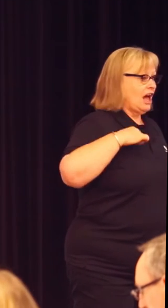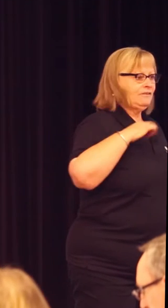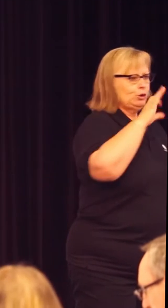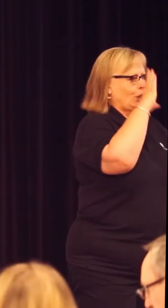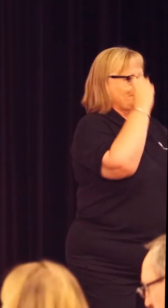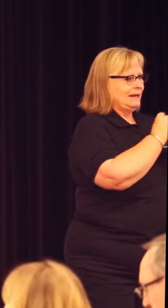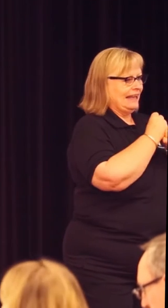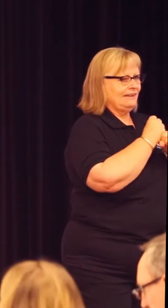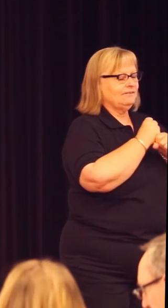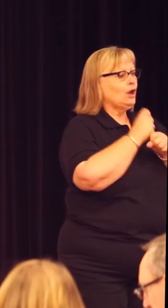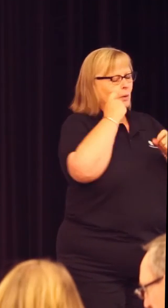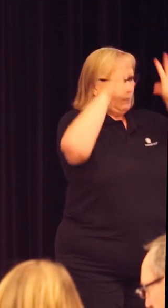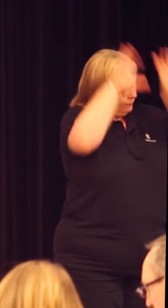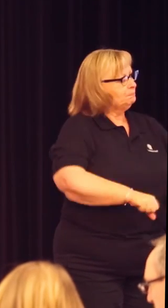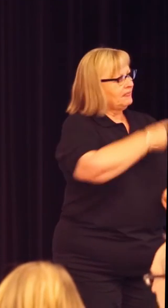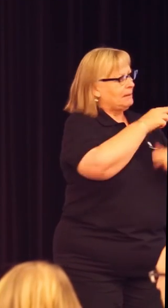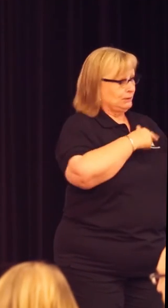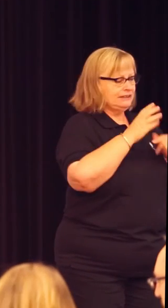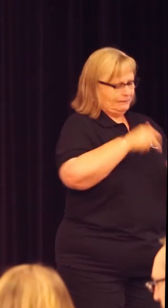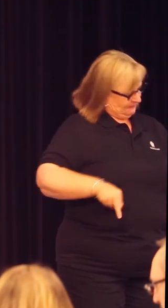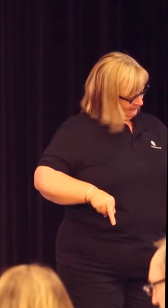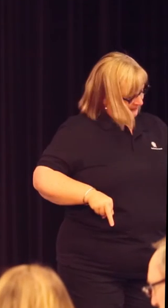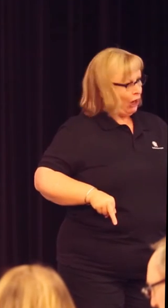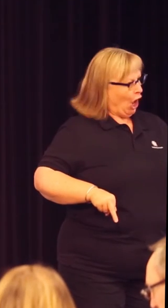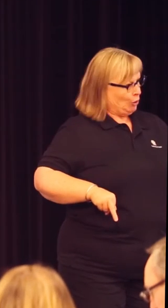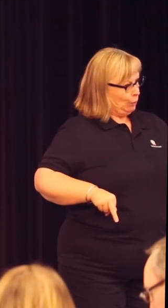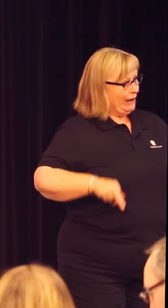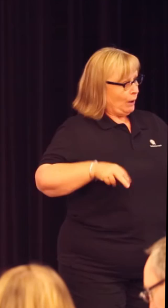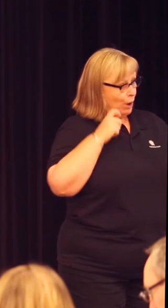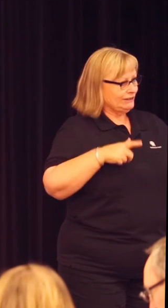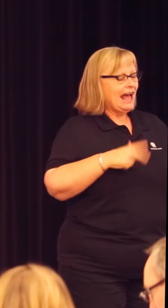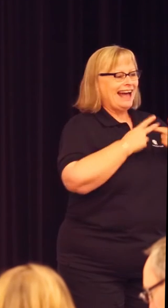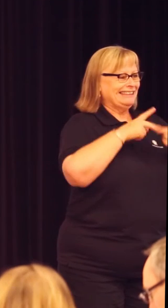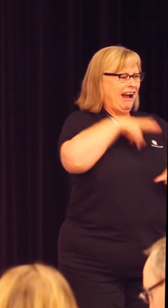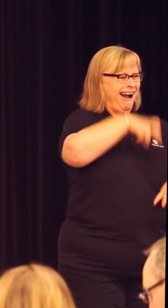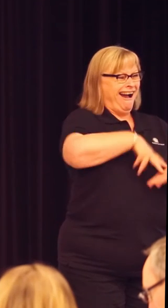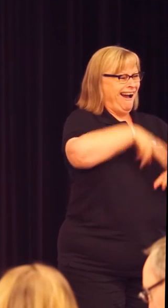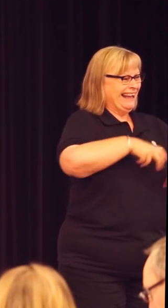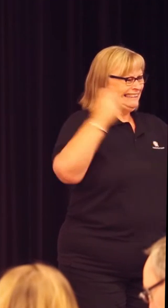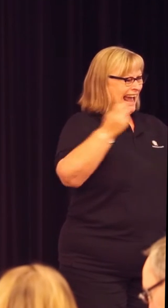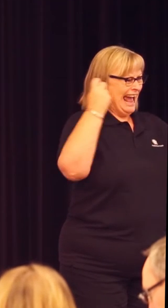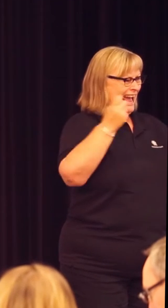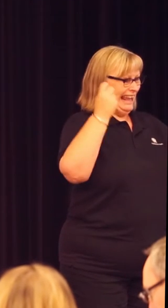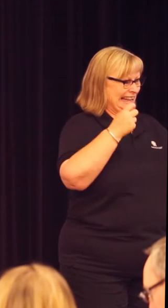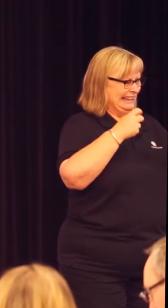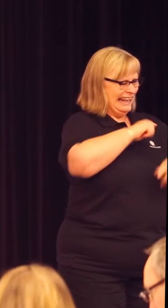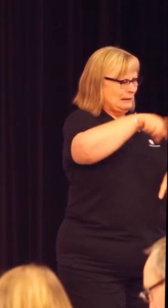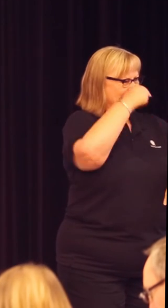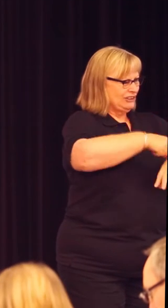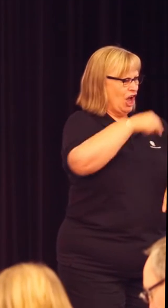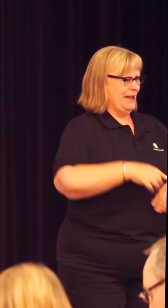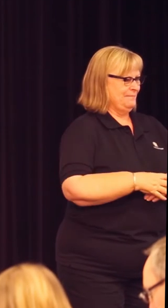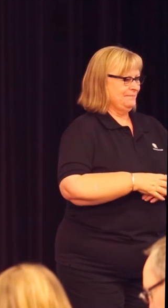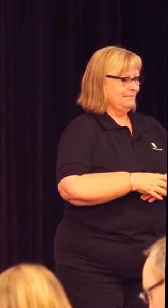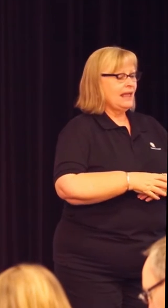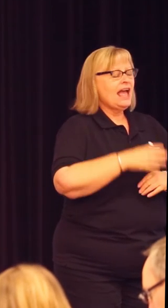believe the building will be demolished. And others who are saying to me, whoopee, it's about time we did this. And very many